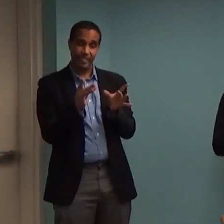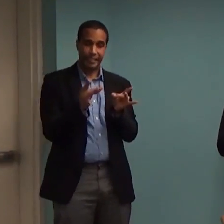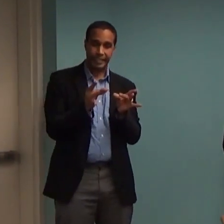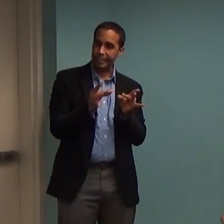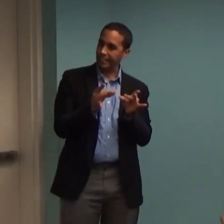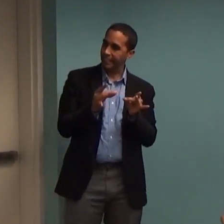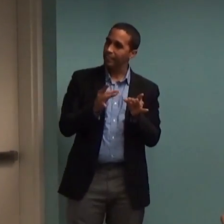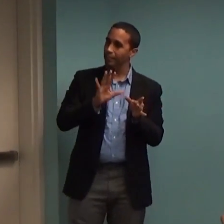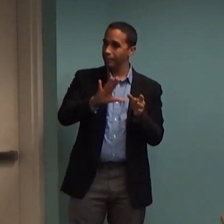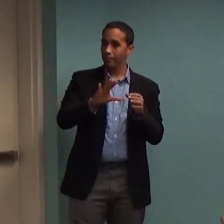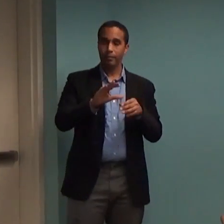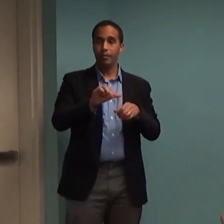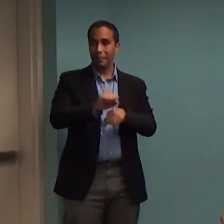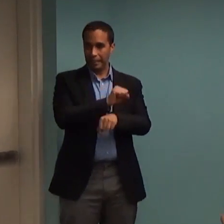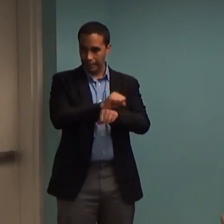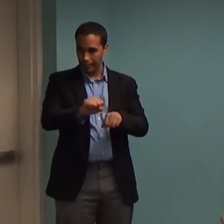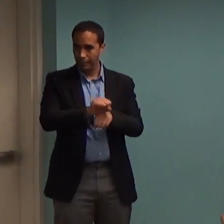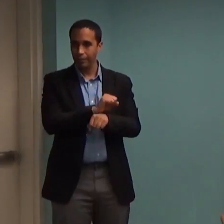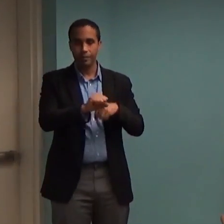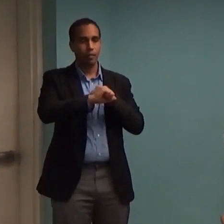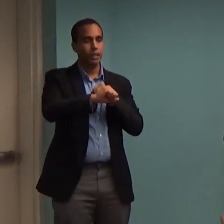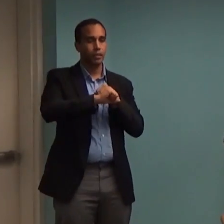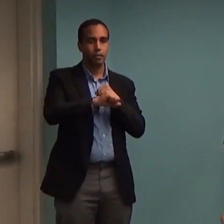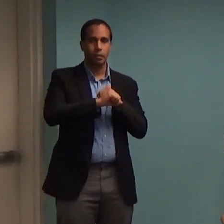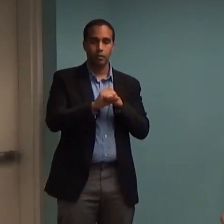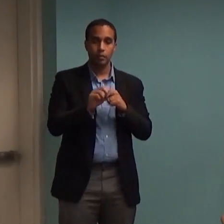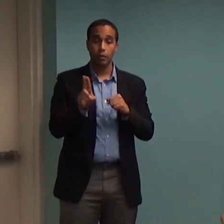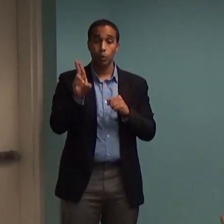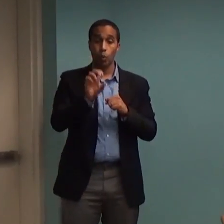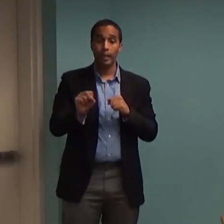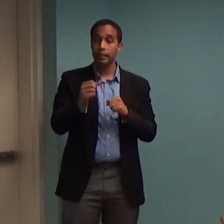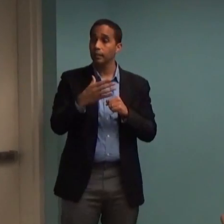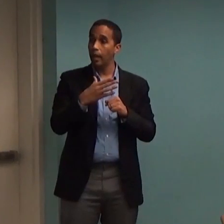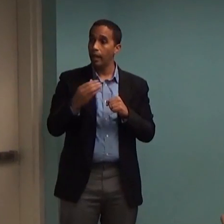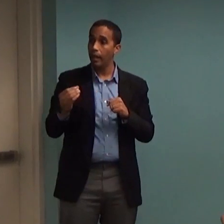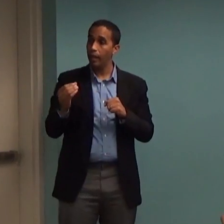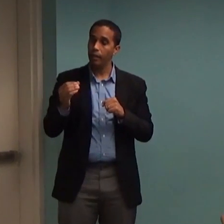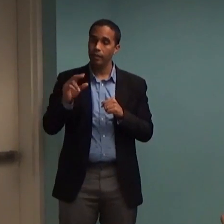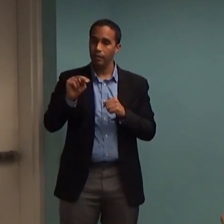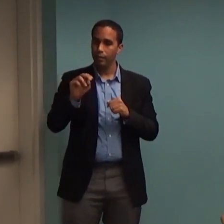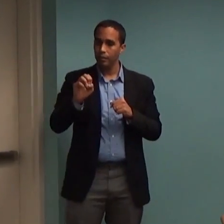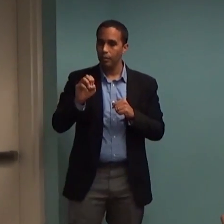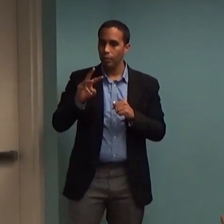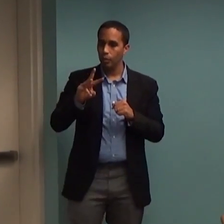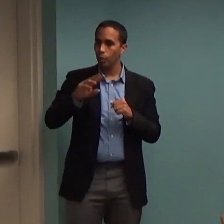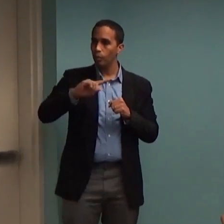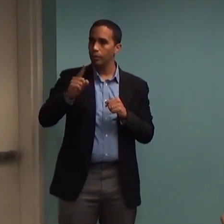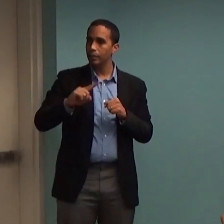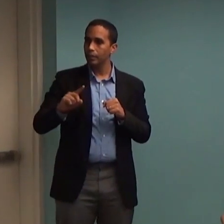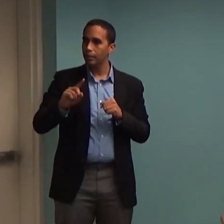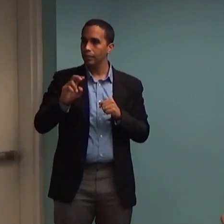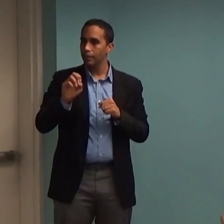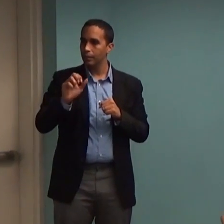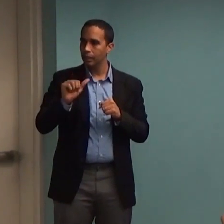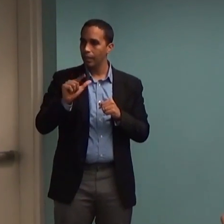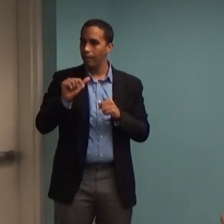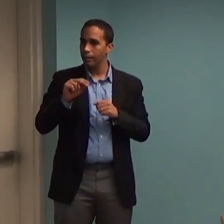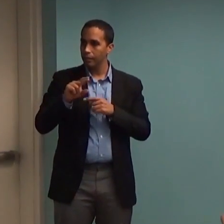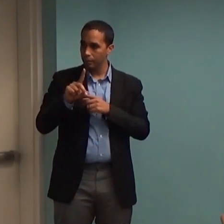this. The U.S. and New Zealand are the two countries where advertising of medication directly to consumers is permitted currently.